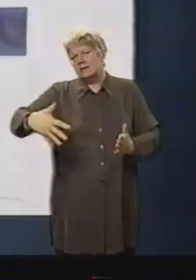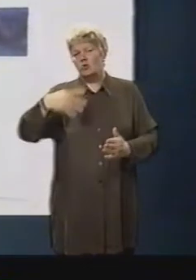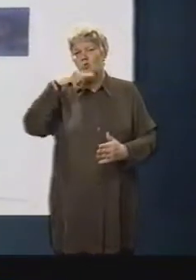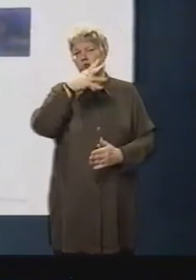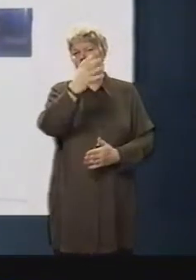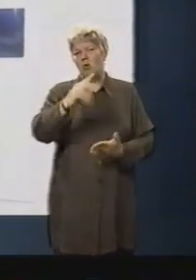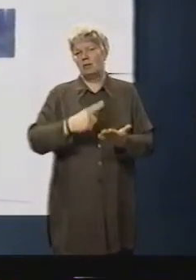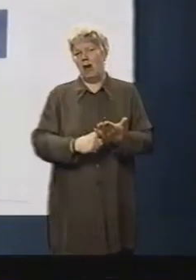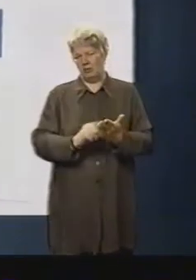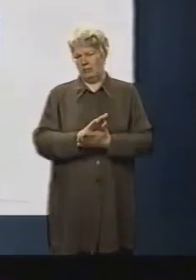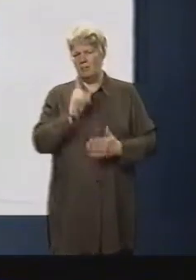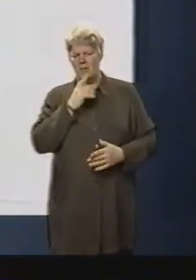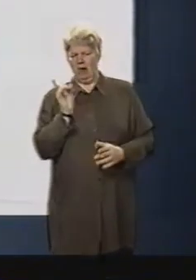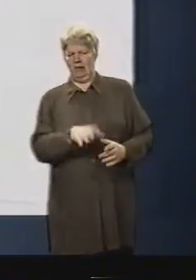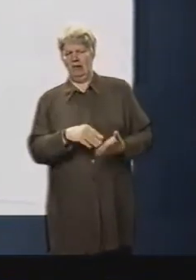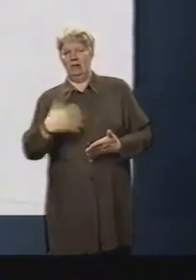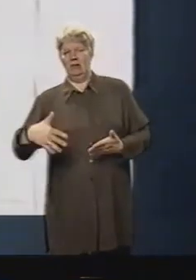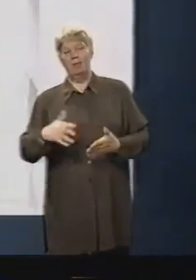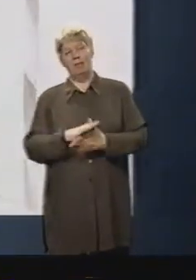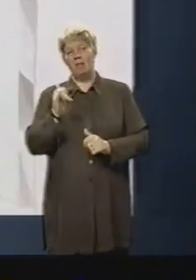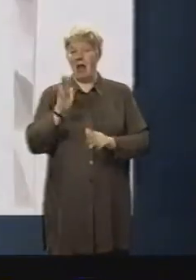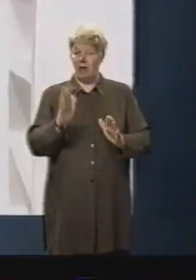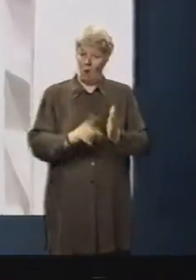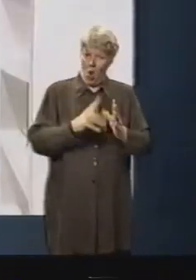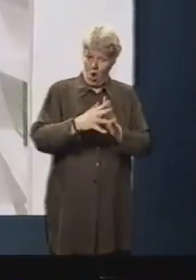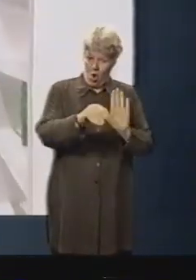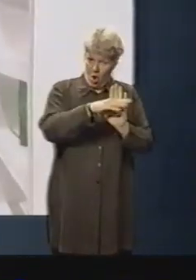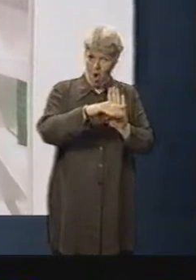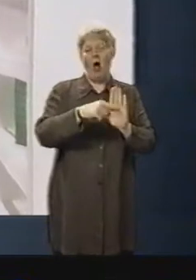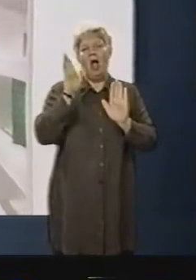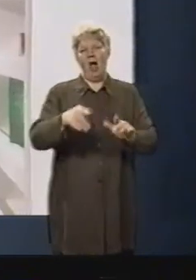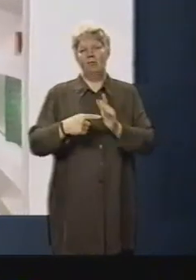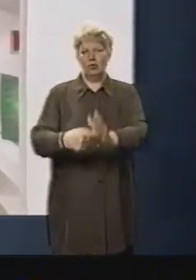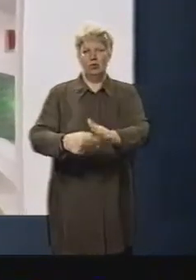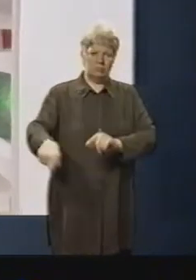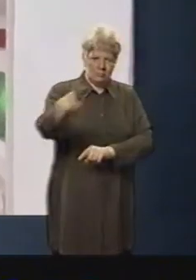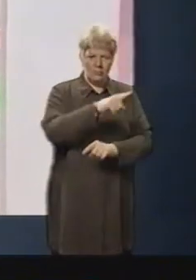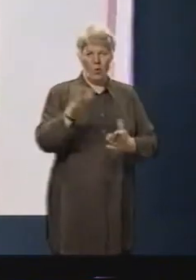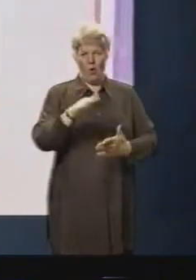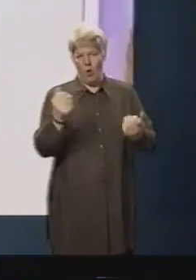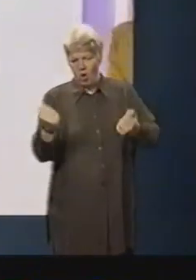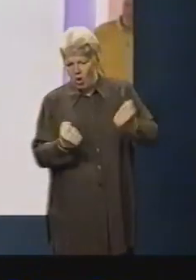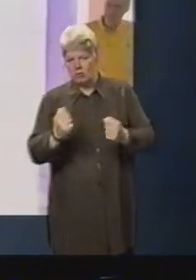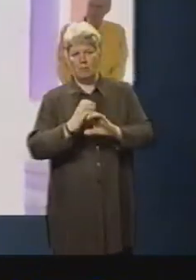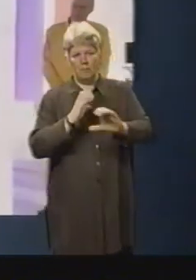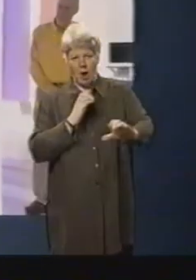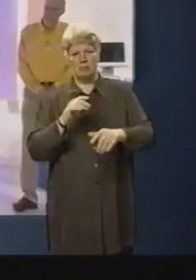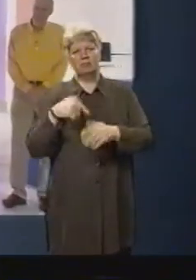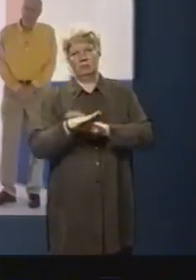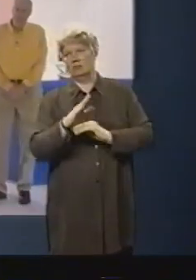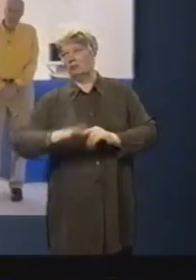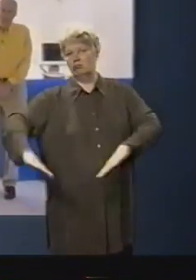lot of people off. So it might take legislation before we can expect the device to be fitted to every lorry and bus in the country.